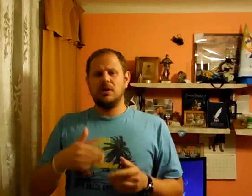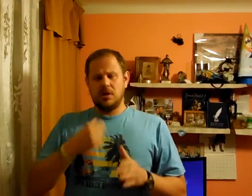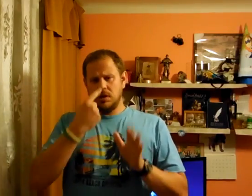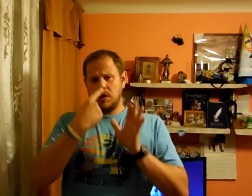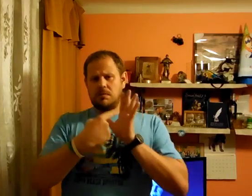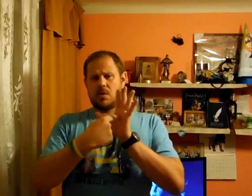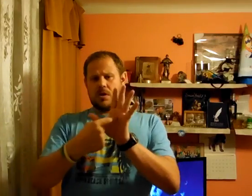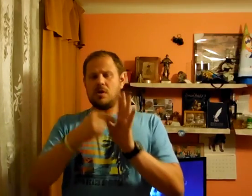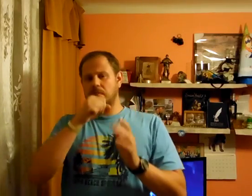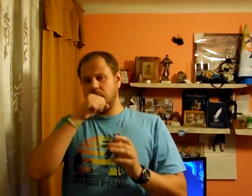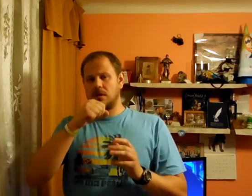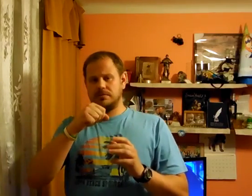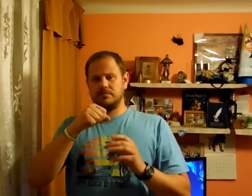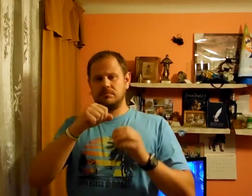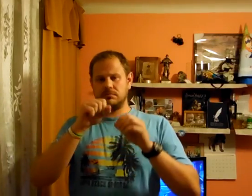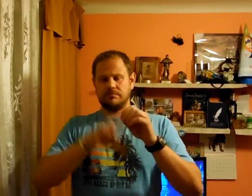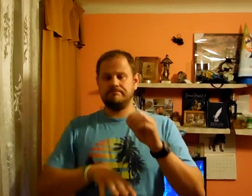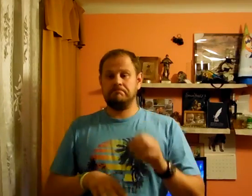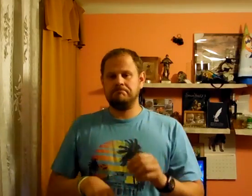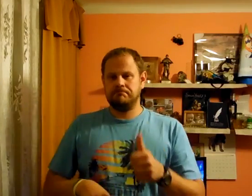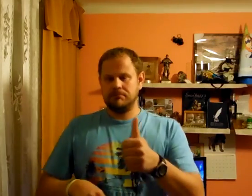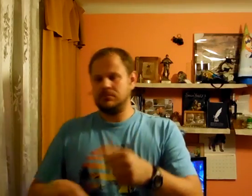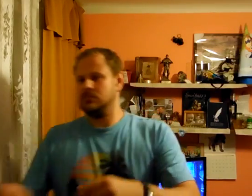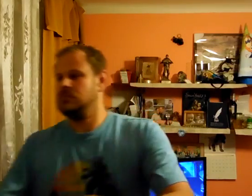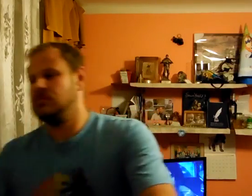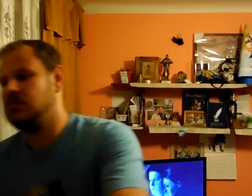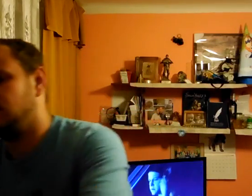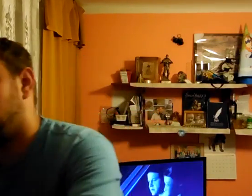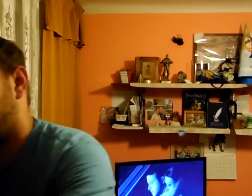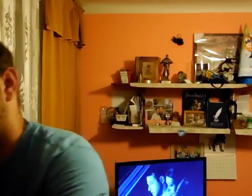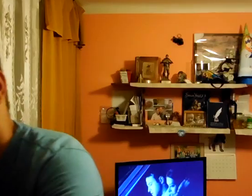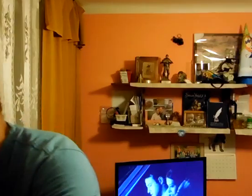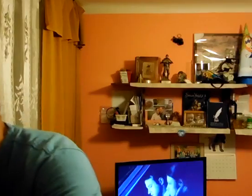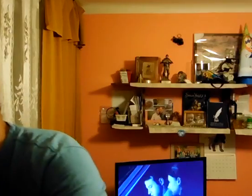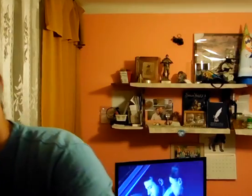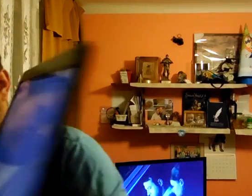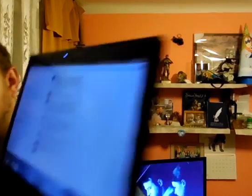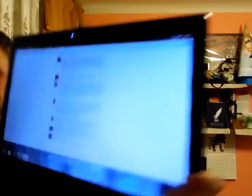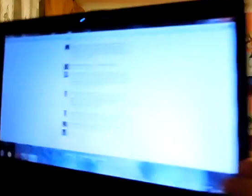You don't have gas or what? No. I don't know. It's just that. What's happened?